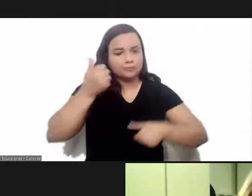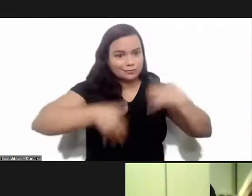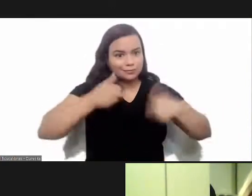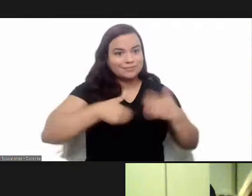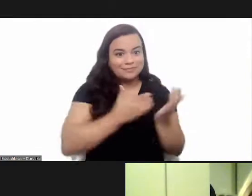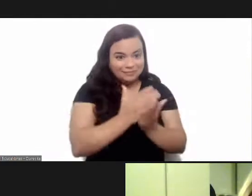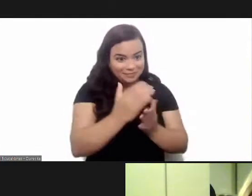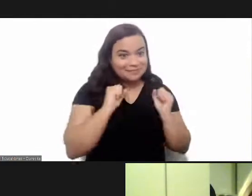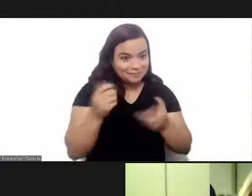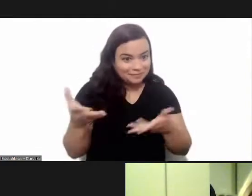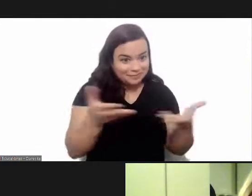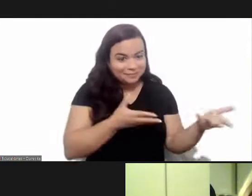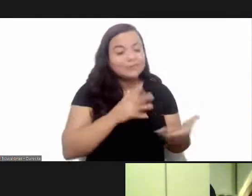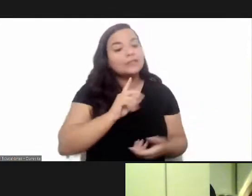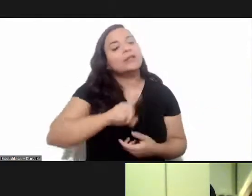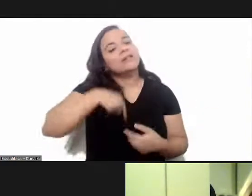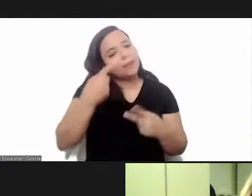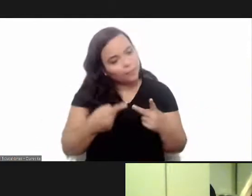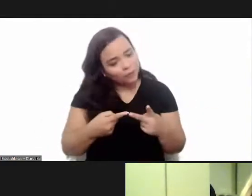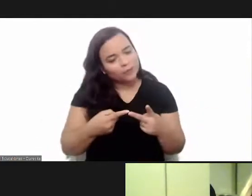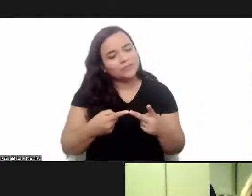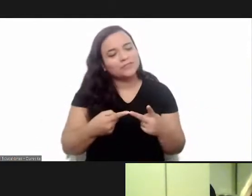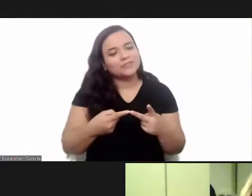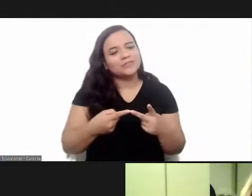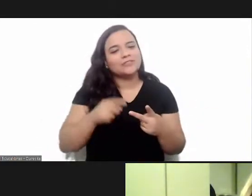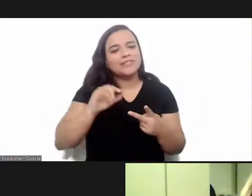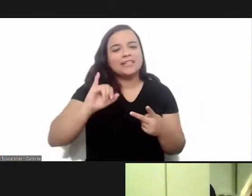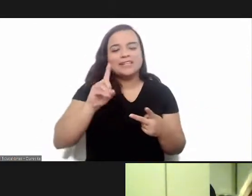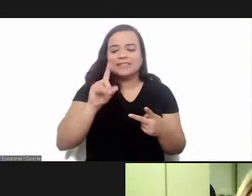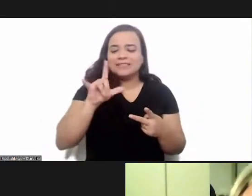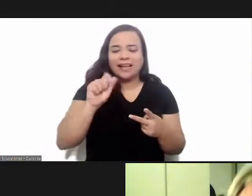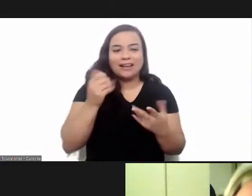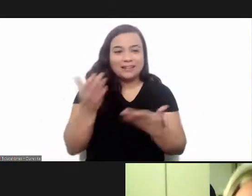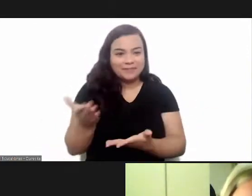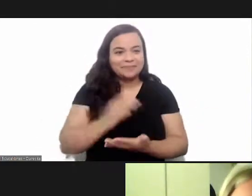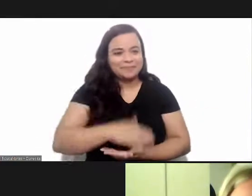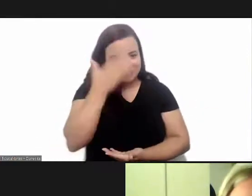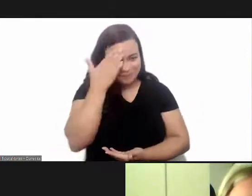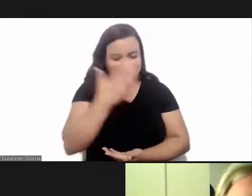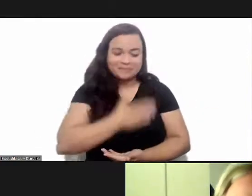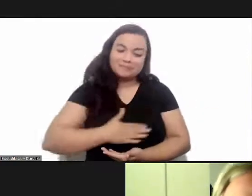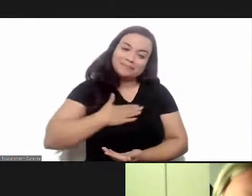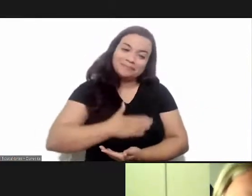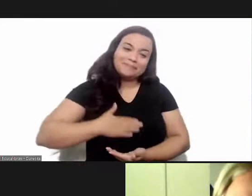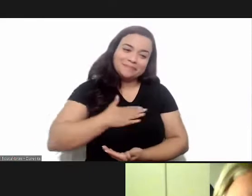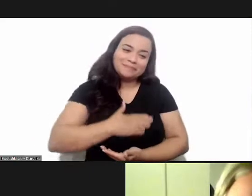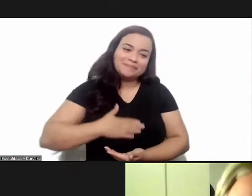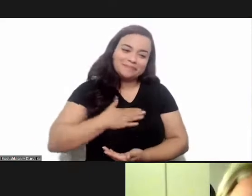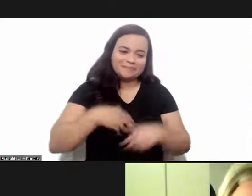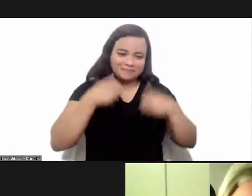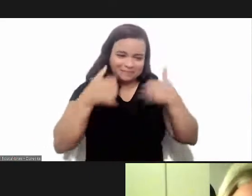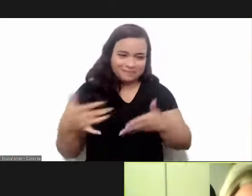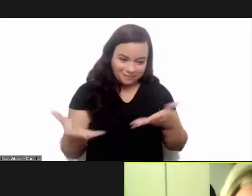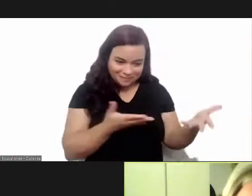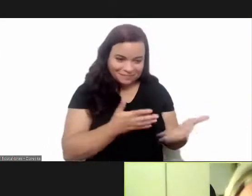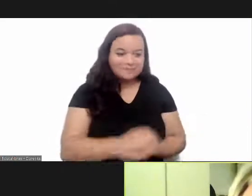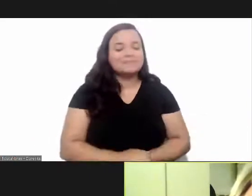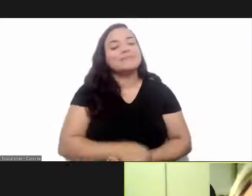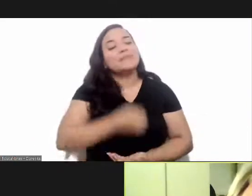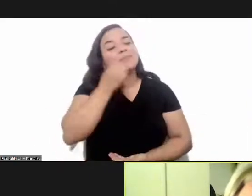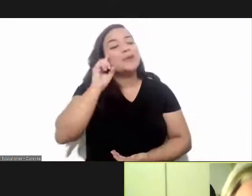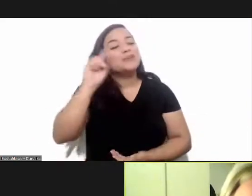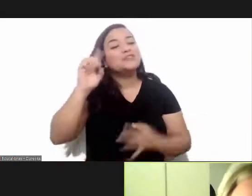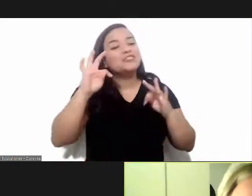after whom we will hear italia it's a pleasure and you have the floor